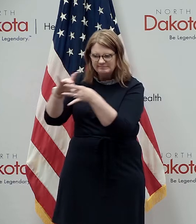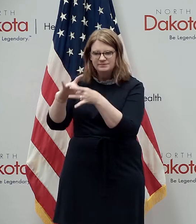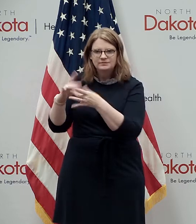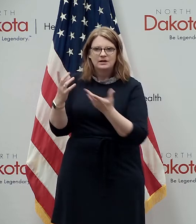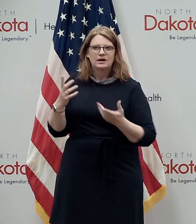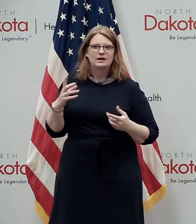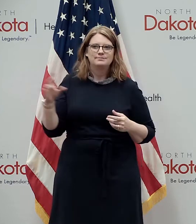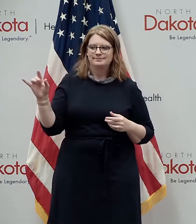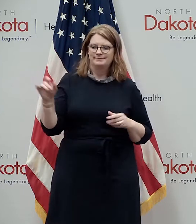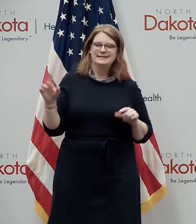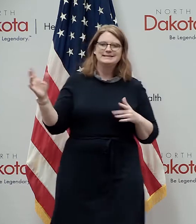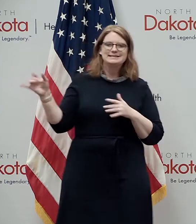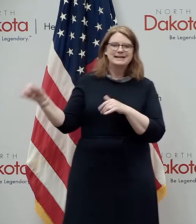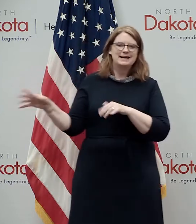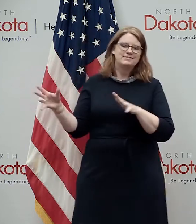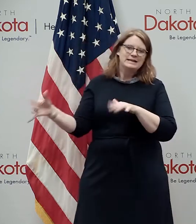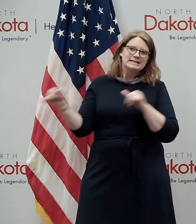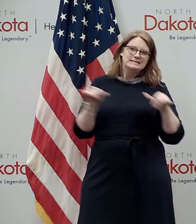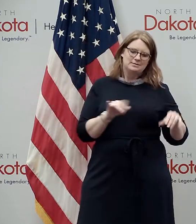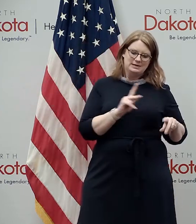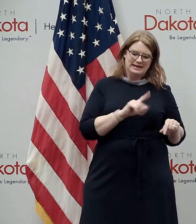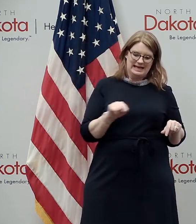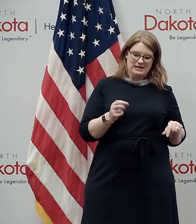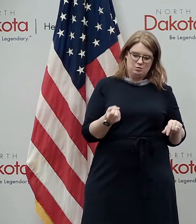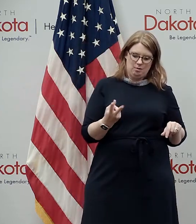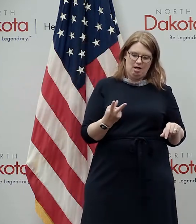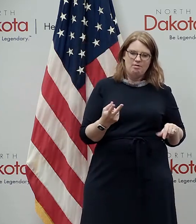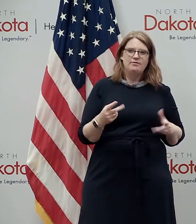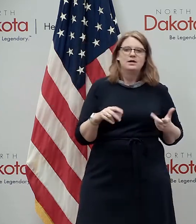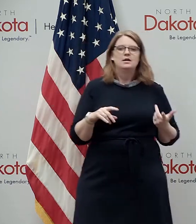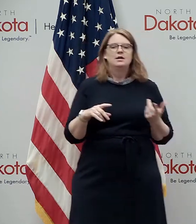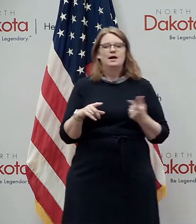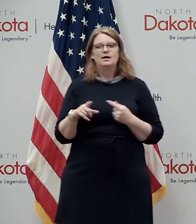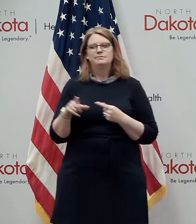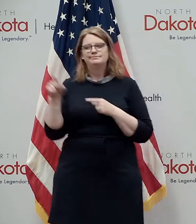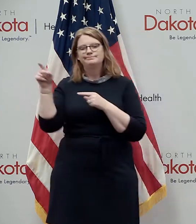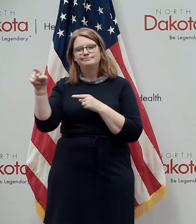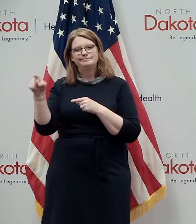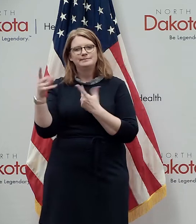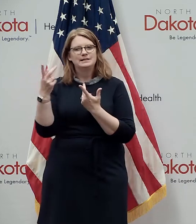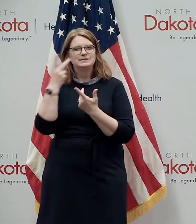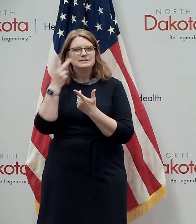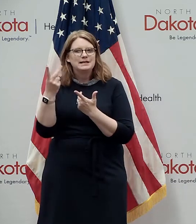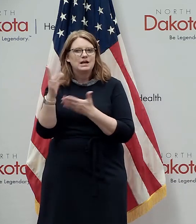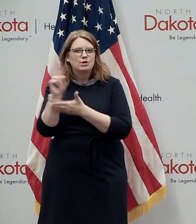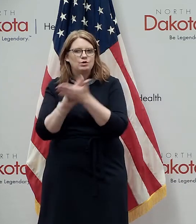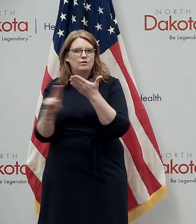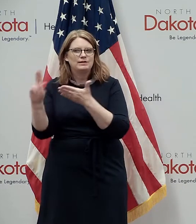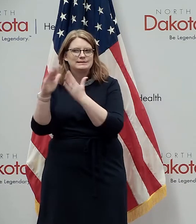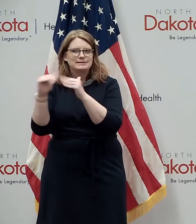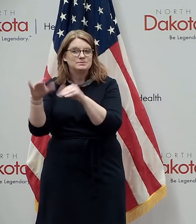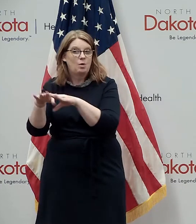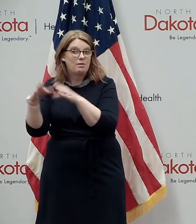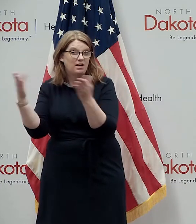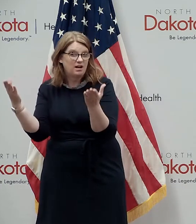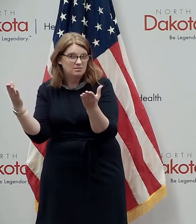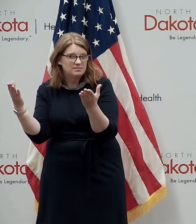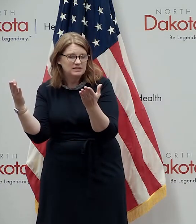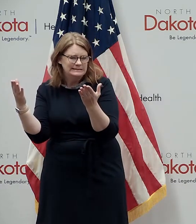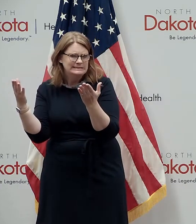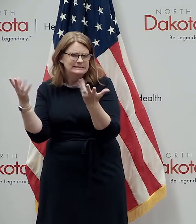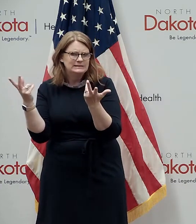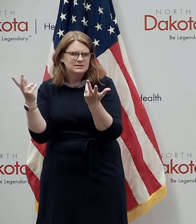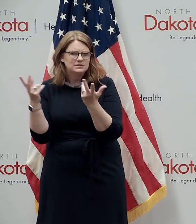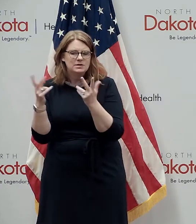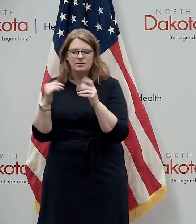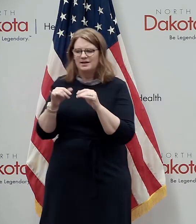of k-12 there's a lot of learning nationally of how university systems are opening up and so we can gain a lot of learning